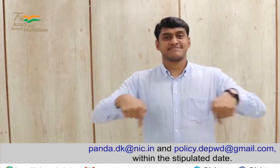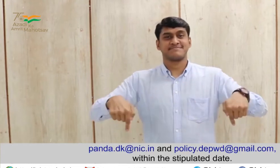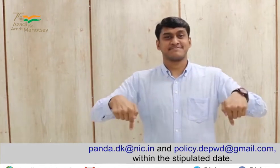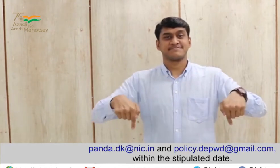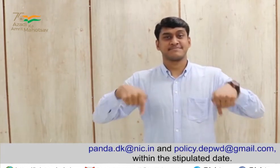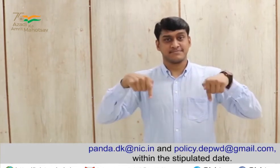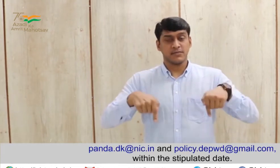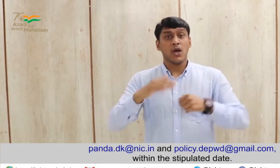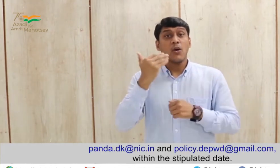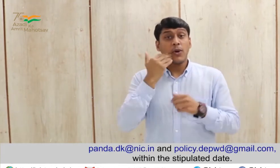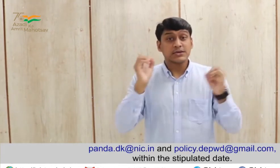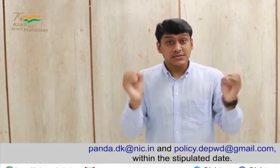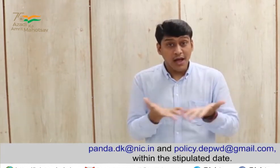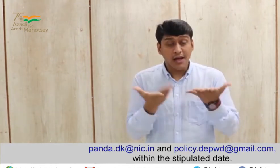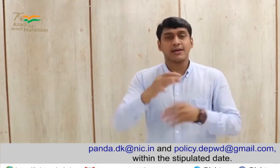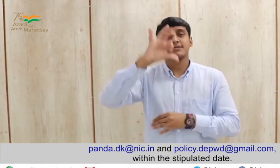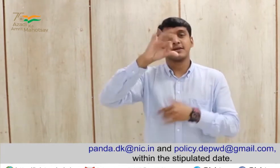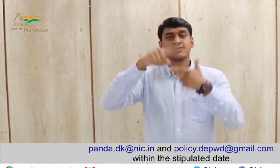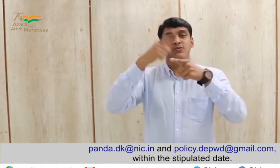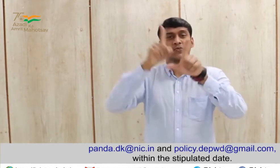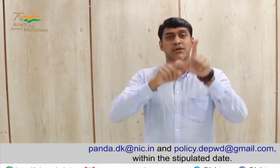email at the following emails within the stipulated time.